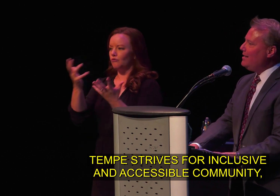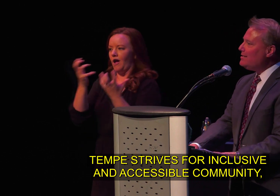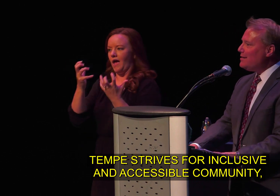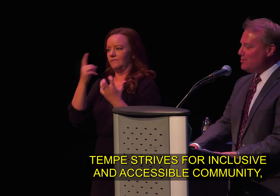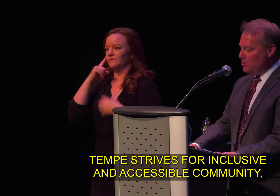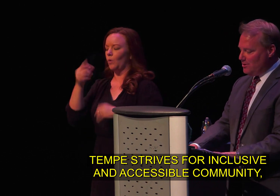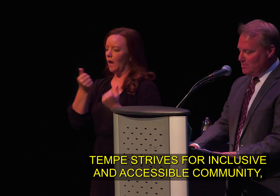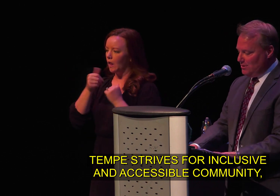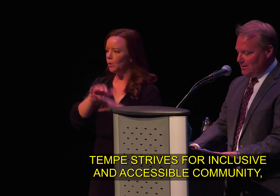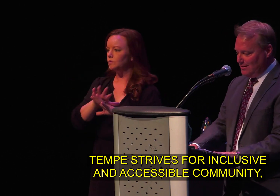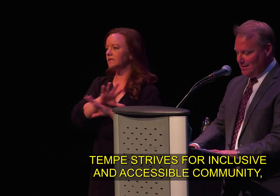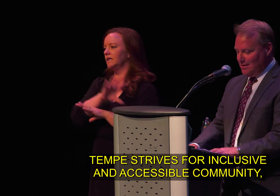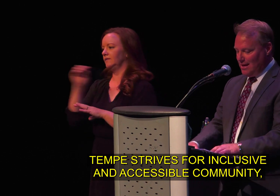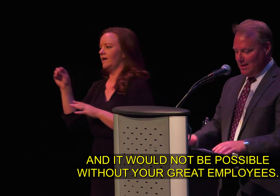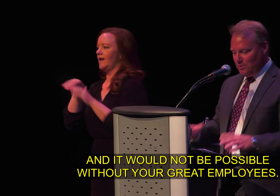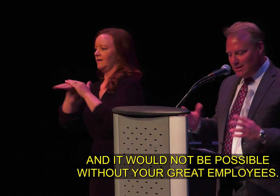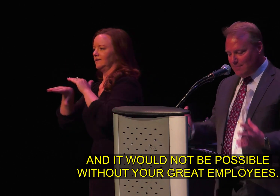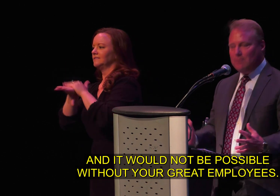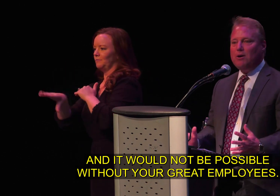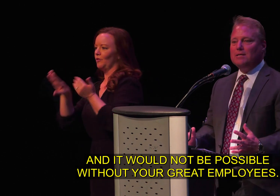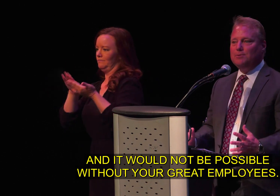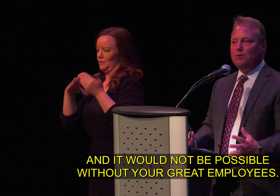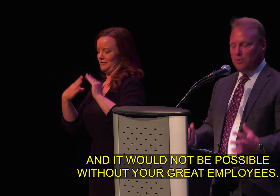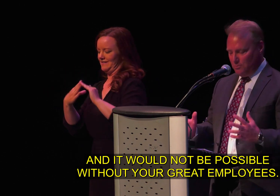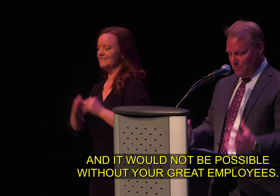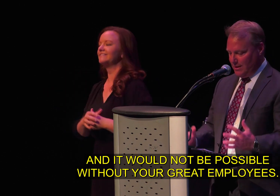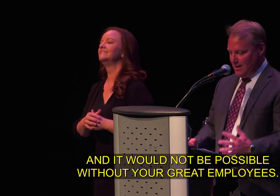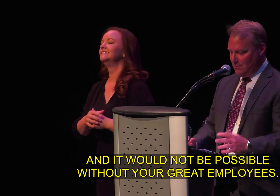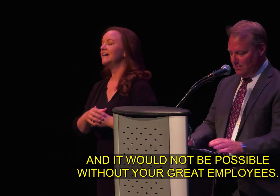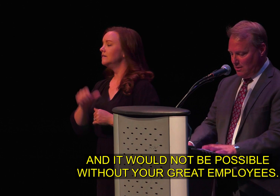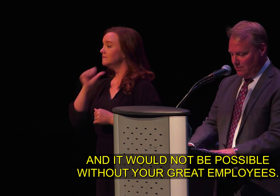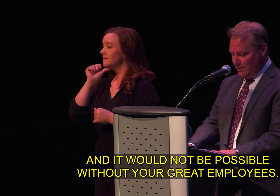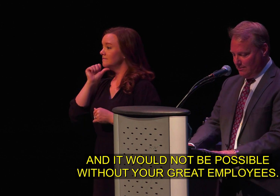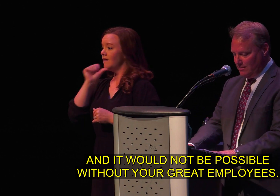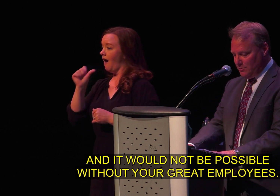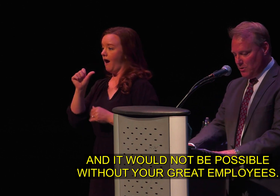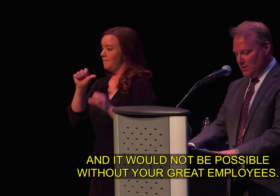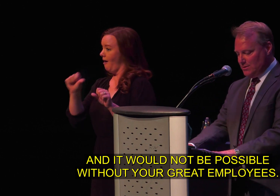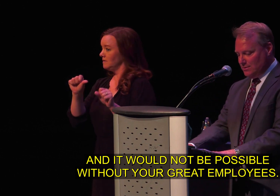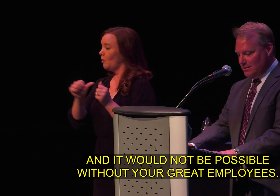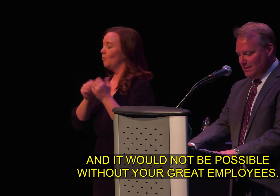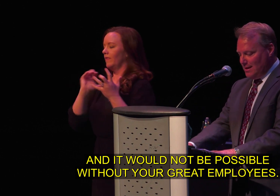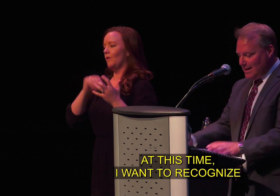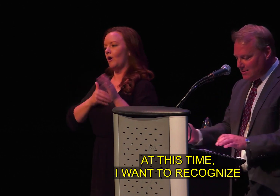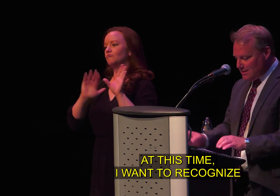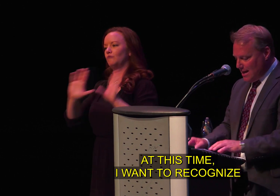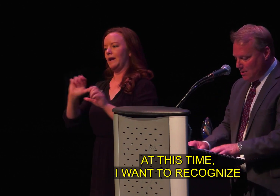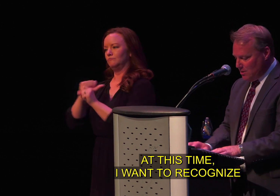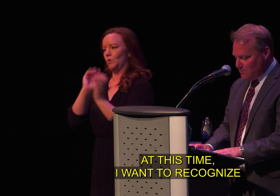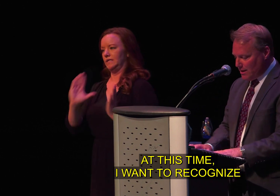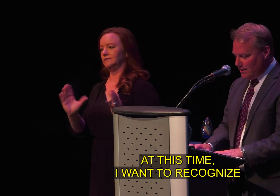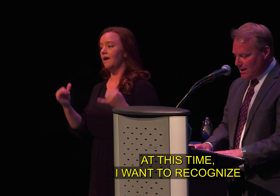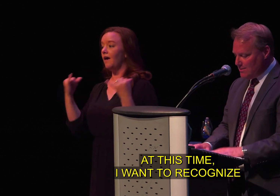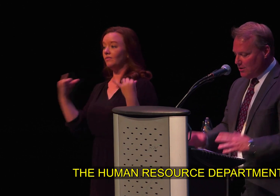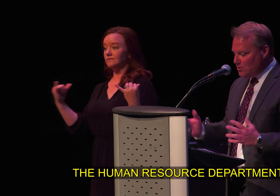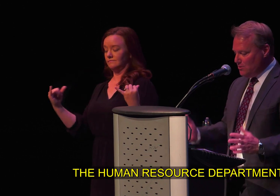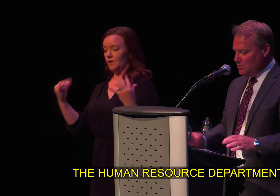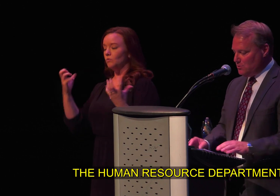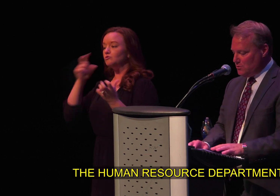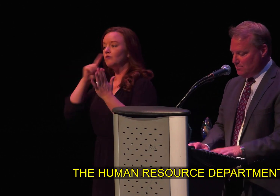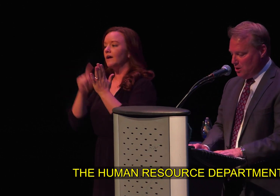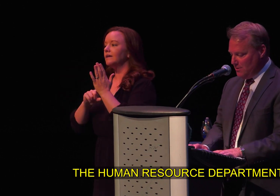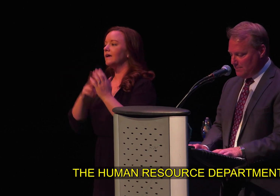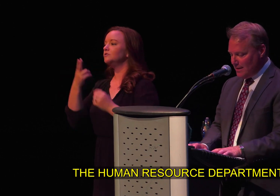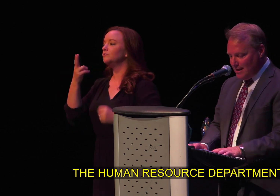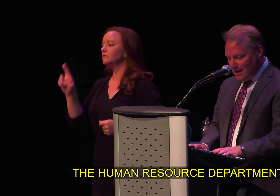and accessible community. And it would not be possible without our great employees. At this time, I want to recognize the